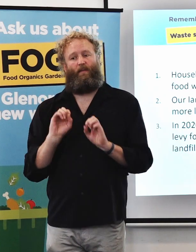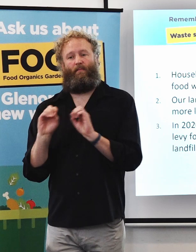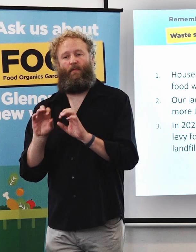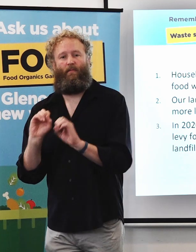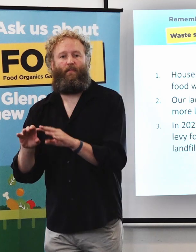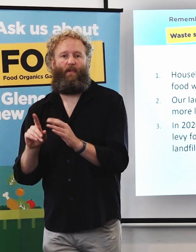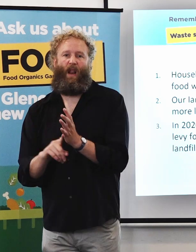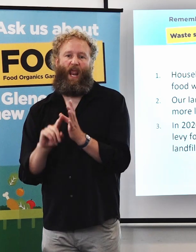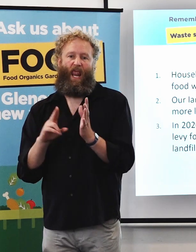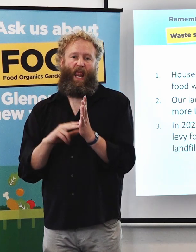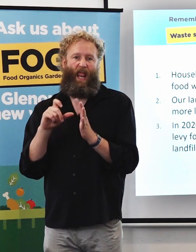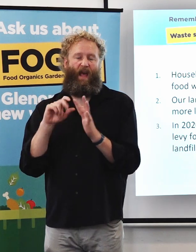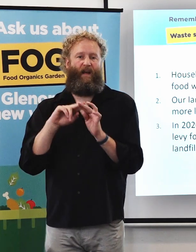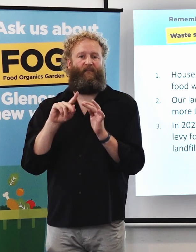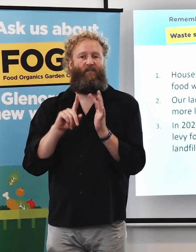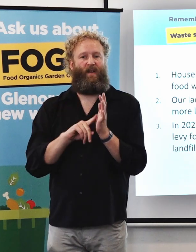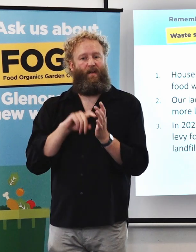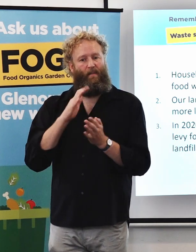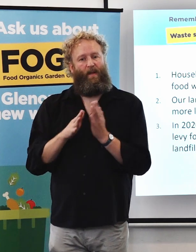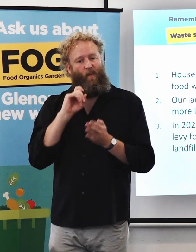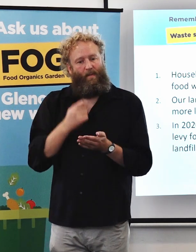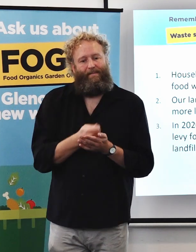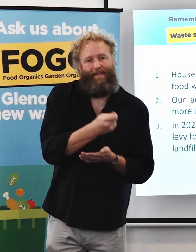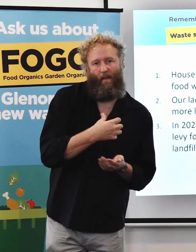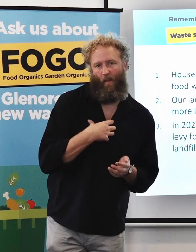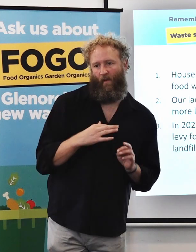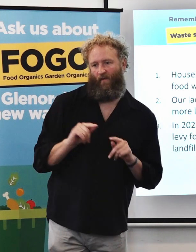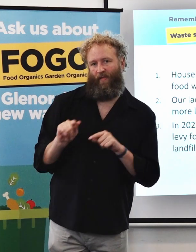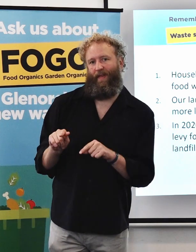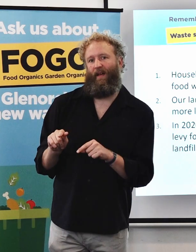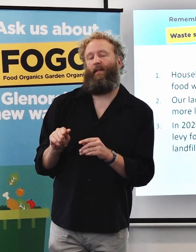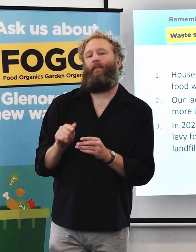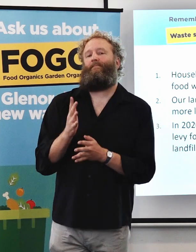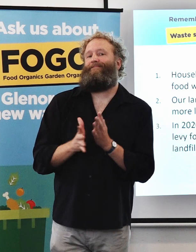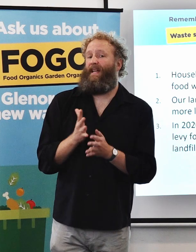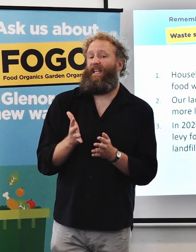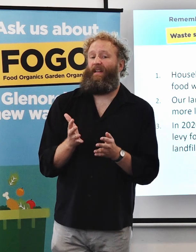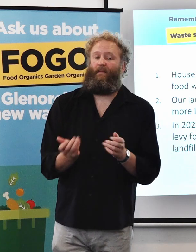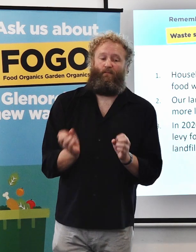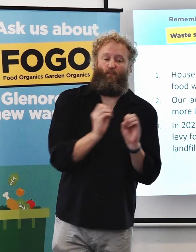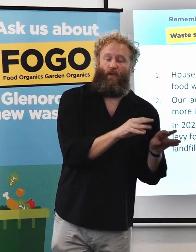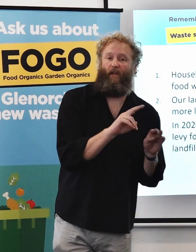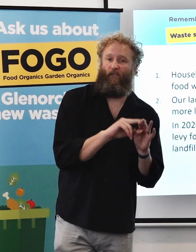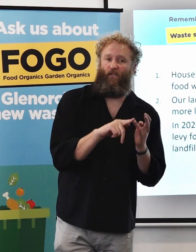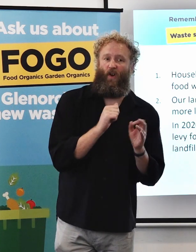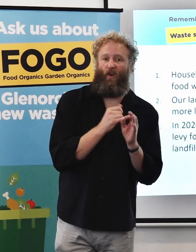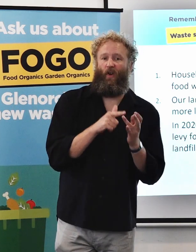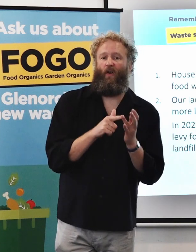this is a cheaper alternative for us to be using a FOGO service and it will cost you approximately $2 a week. So